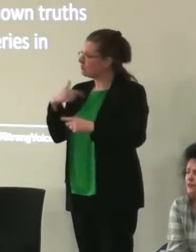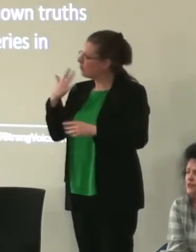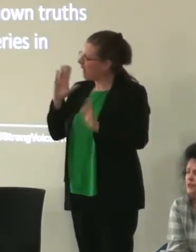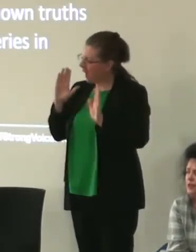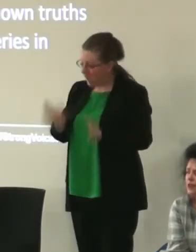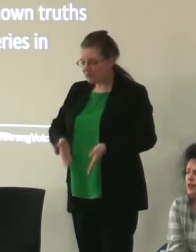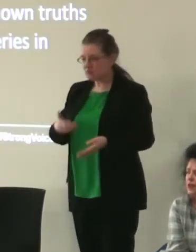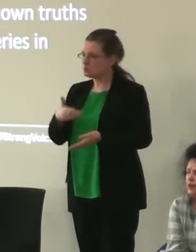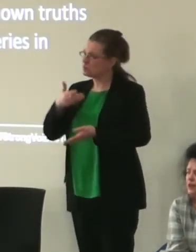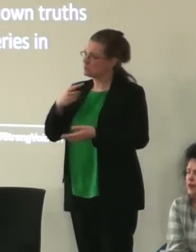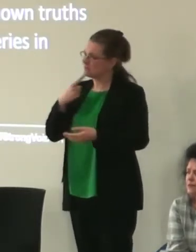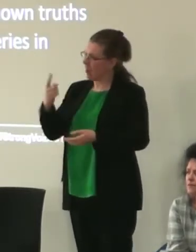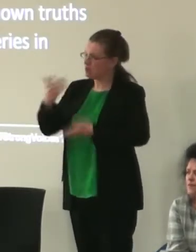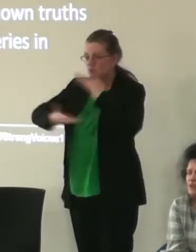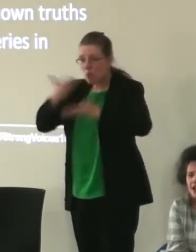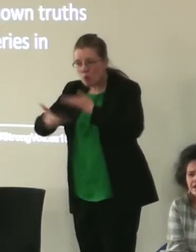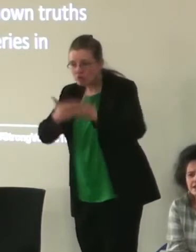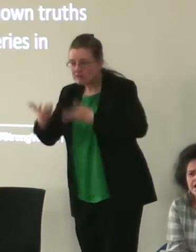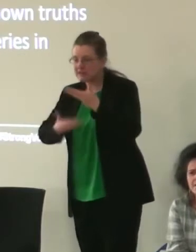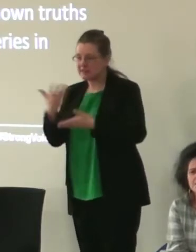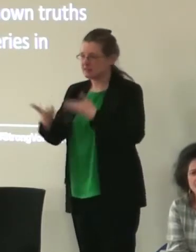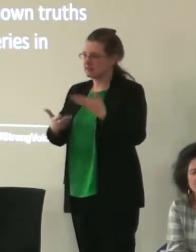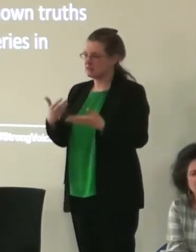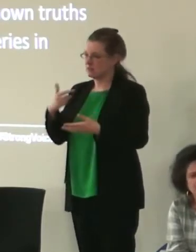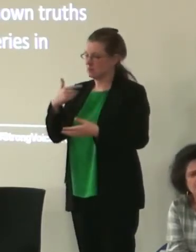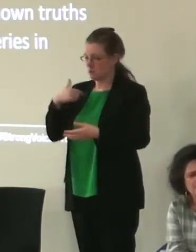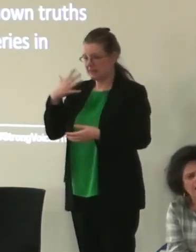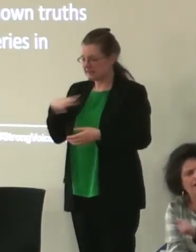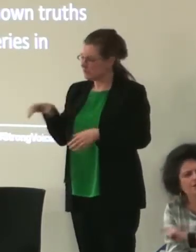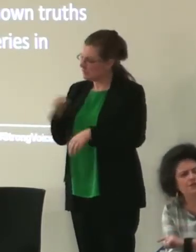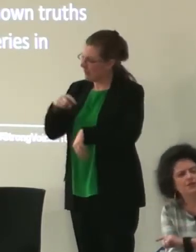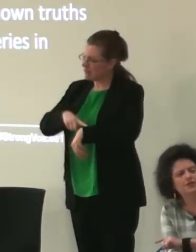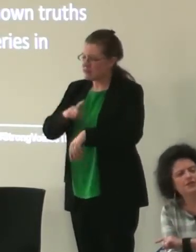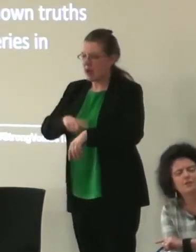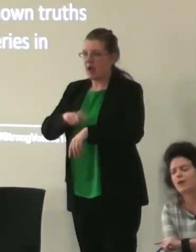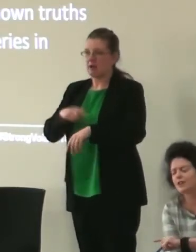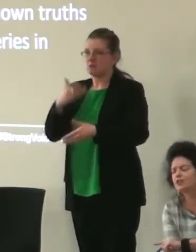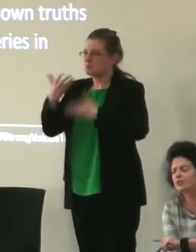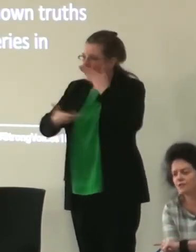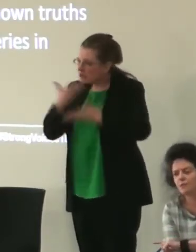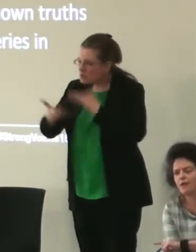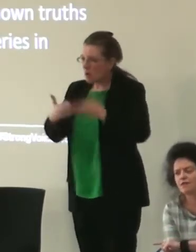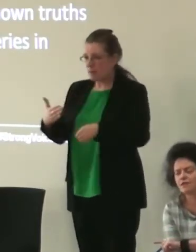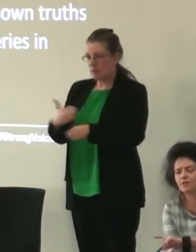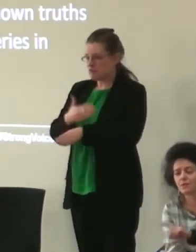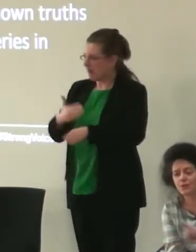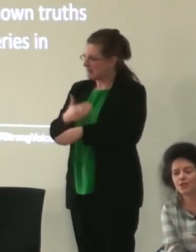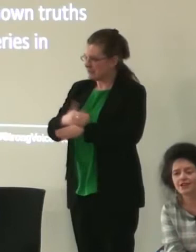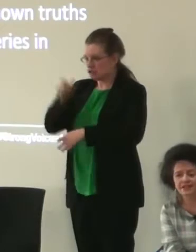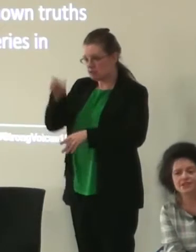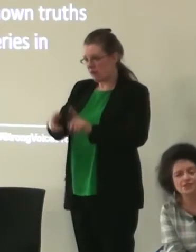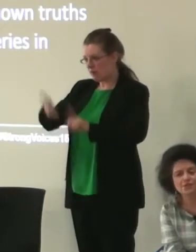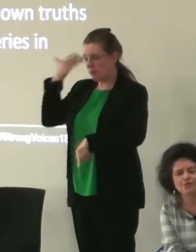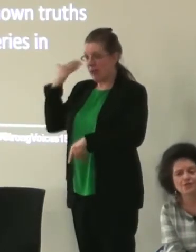think we have to take the time to tell the story about the practitioner of the past or the